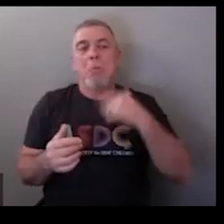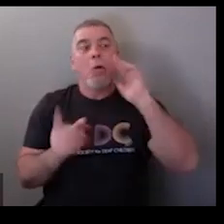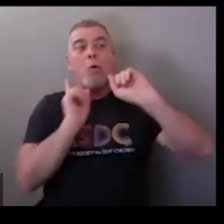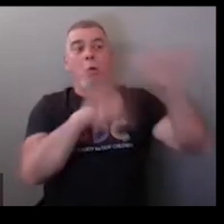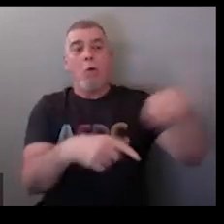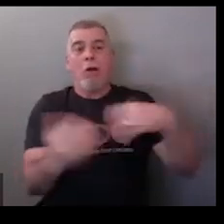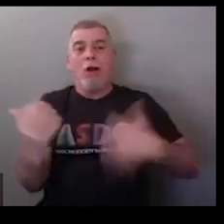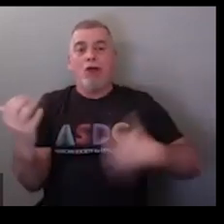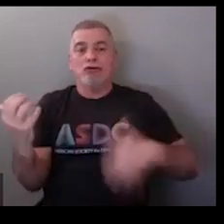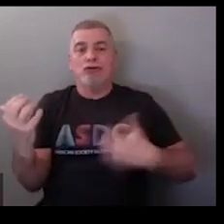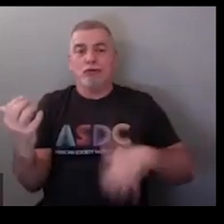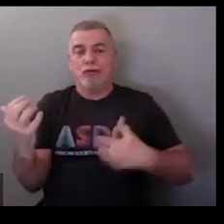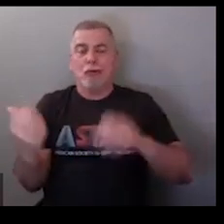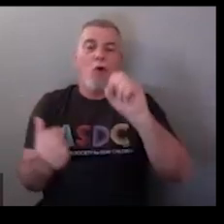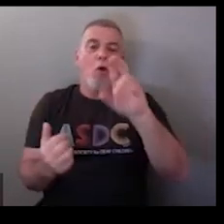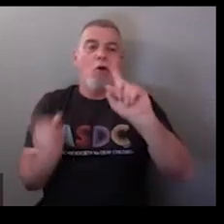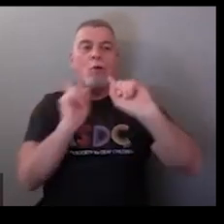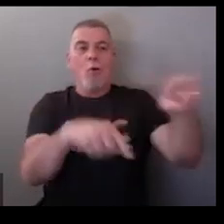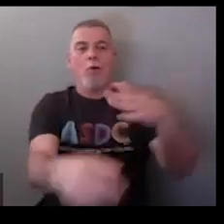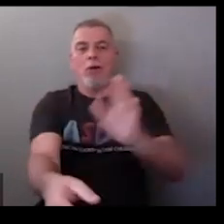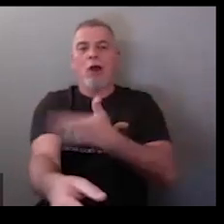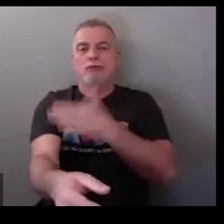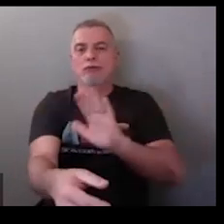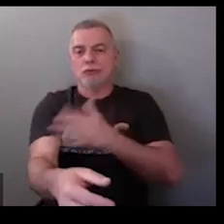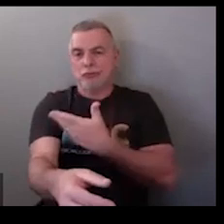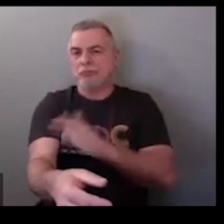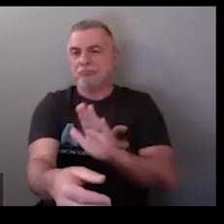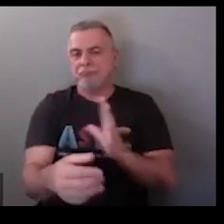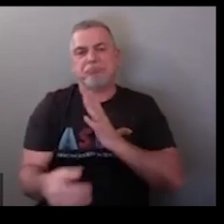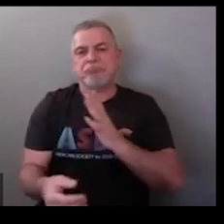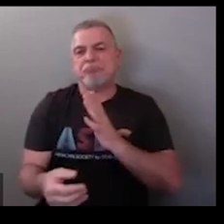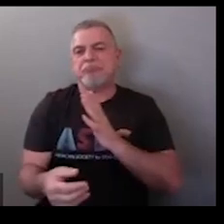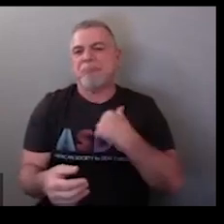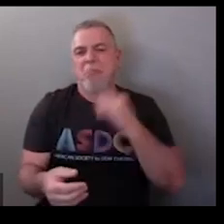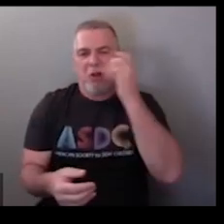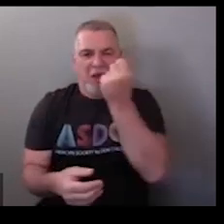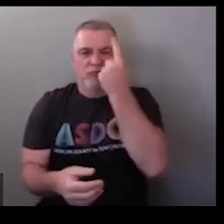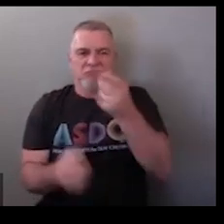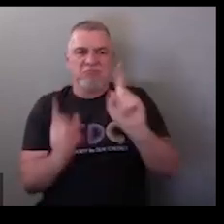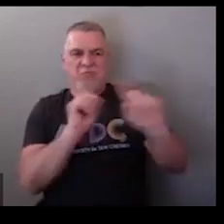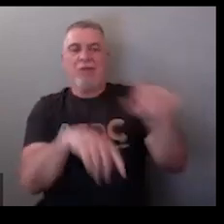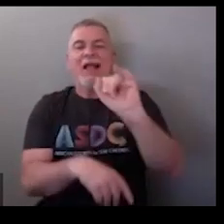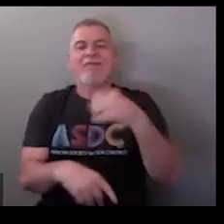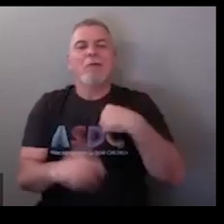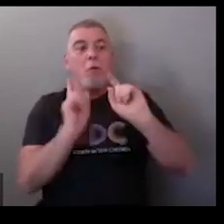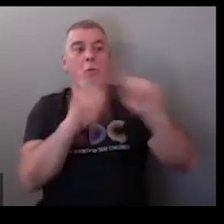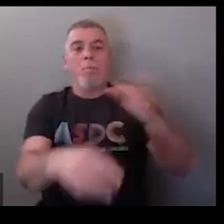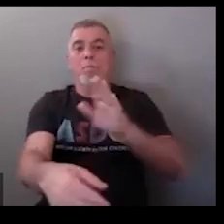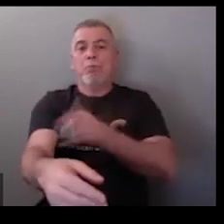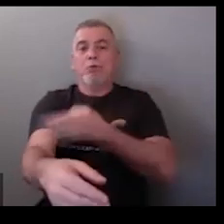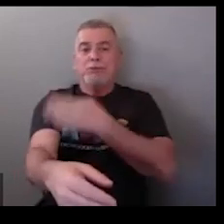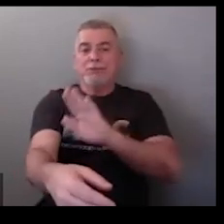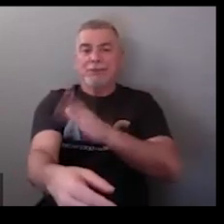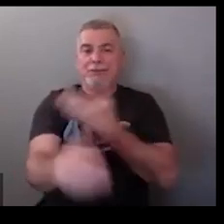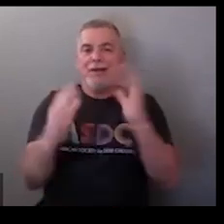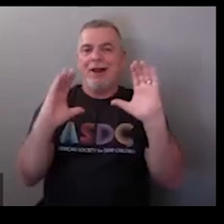you know typically if I say I'm going I would do like I would do guitar I would say concert or something along those lines they would understand based on